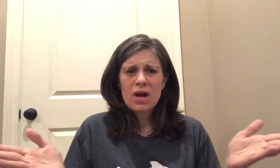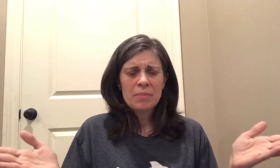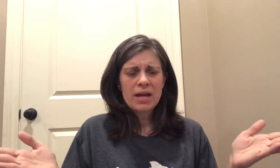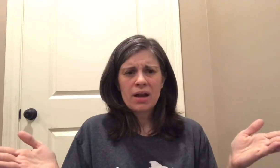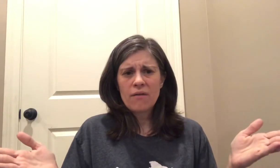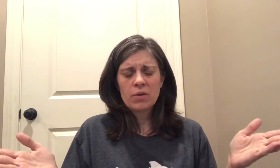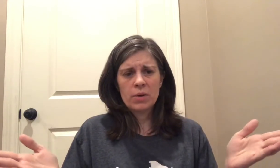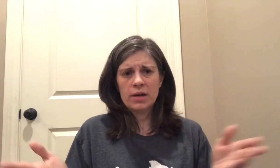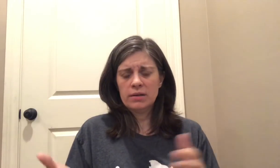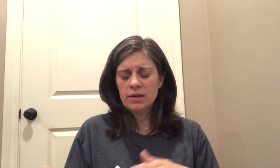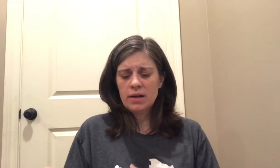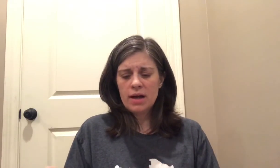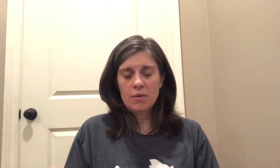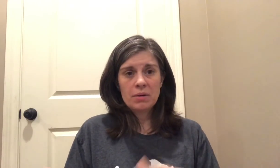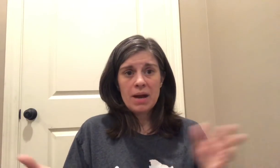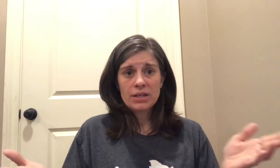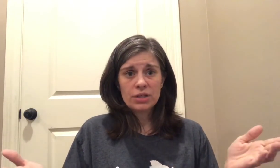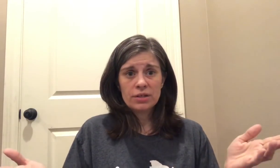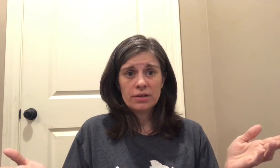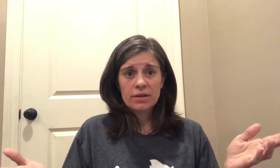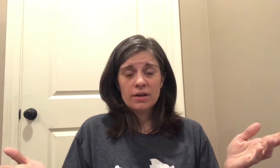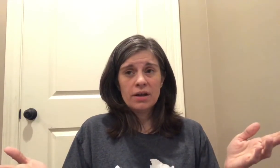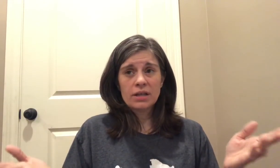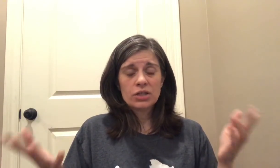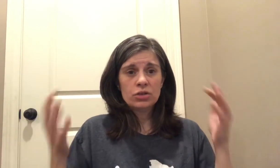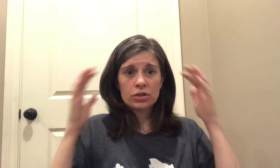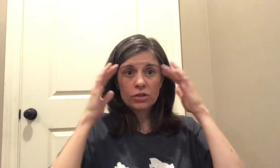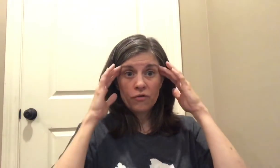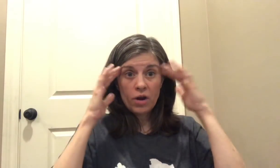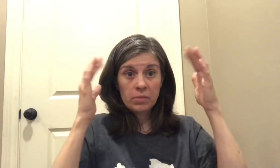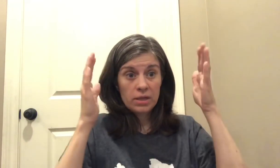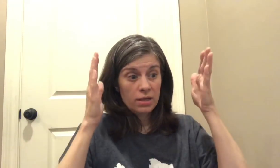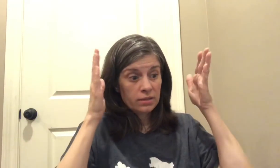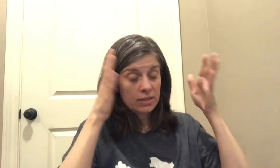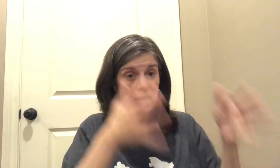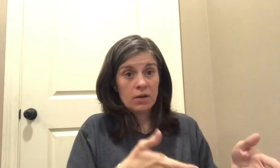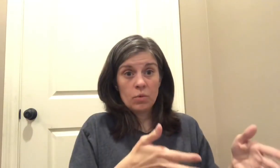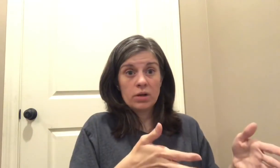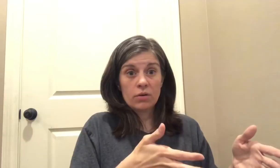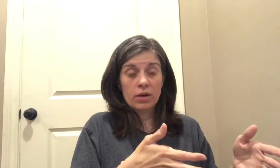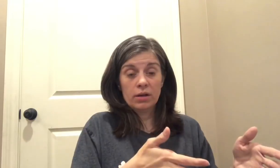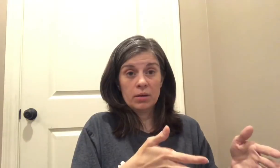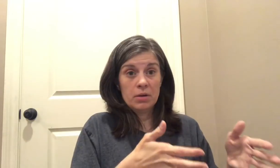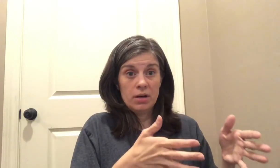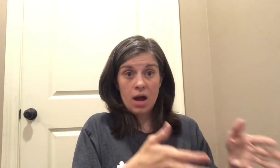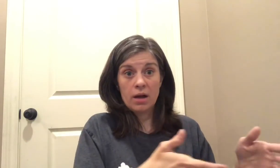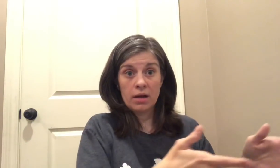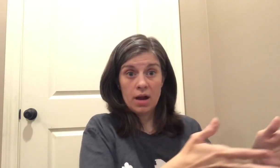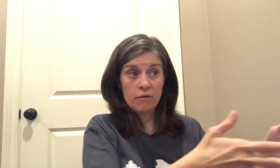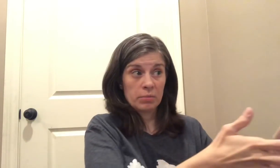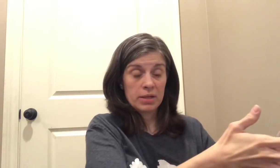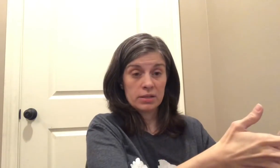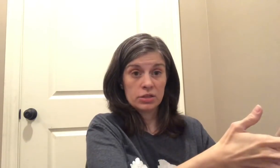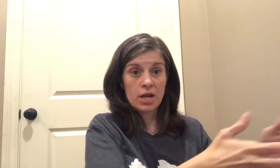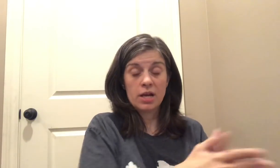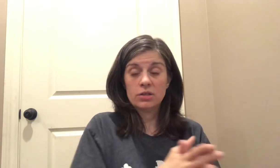I'm like everyone I would imagine unless you just are firmly set in one curriculum and not going to ever plan to change